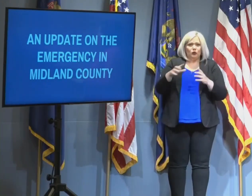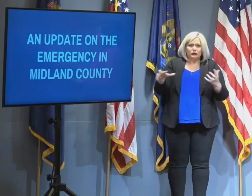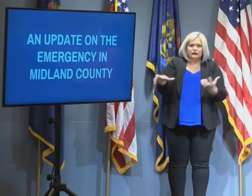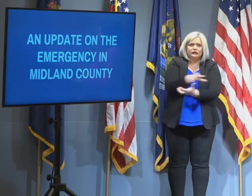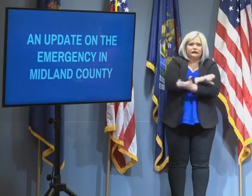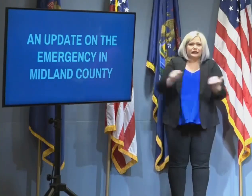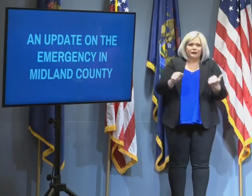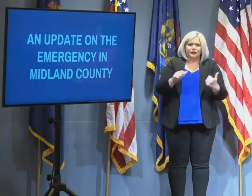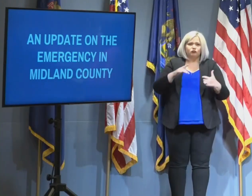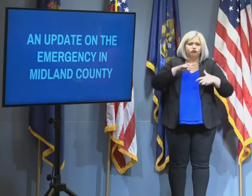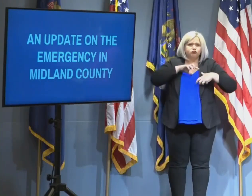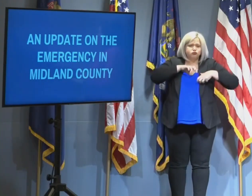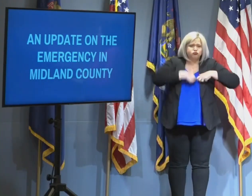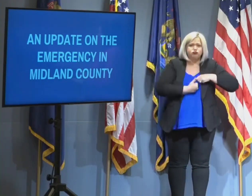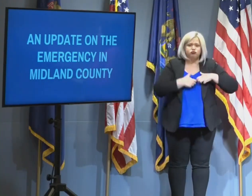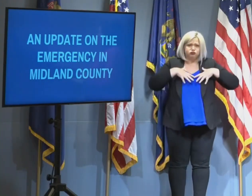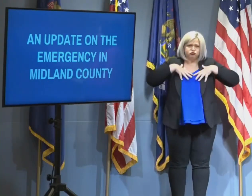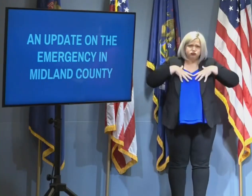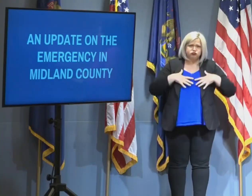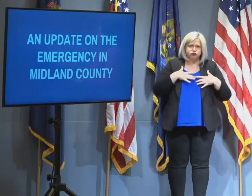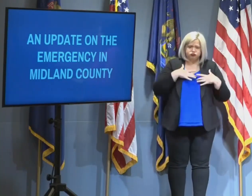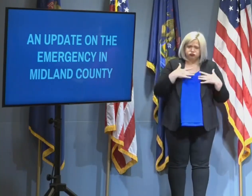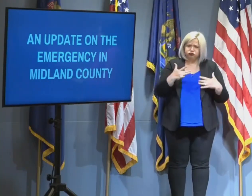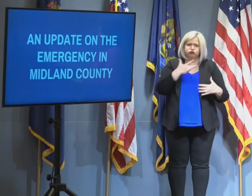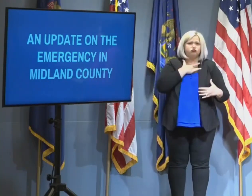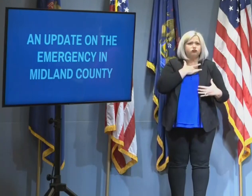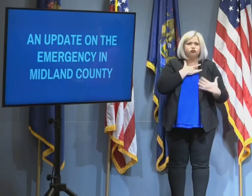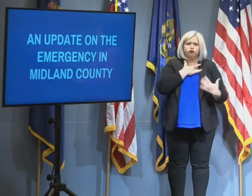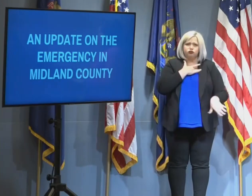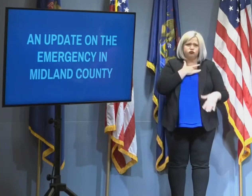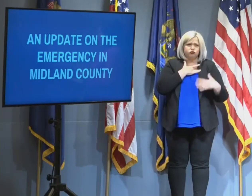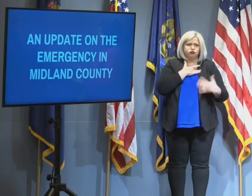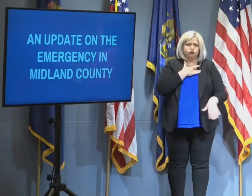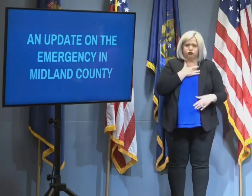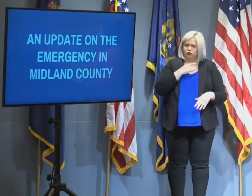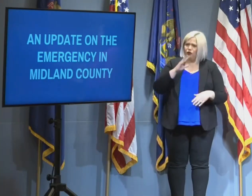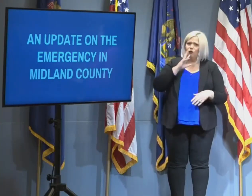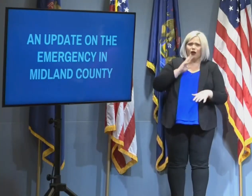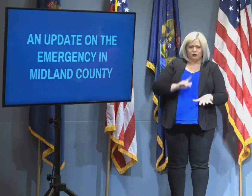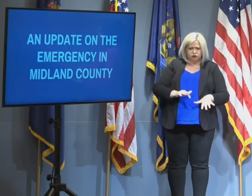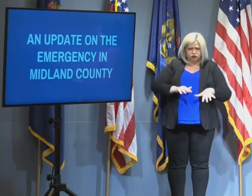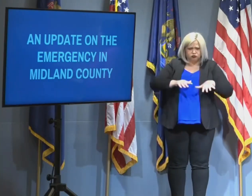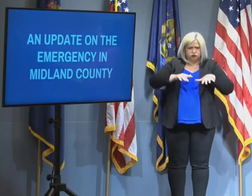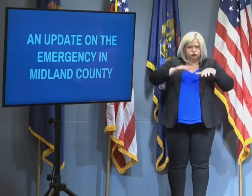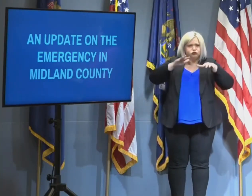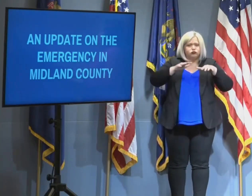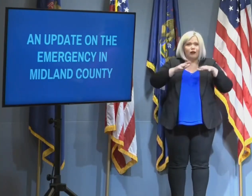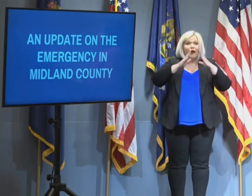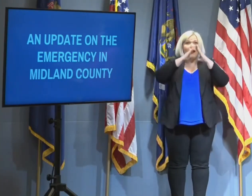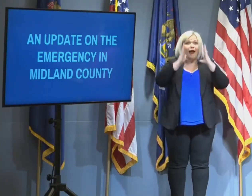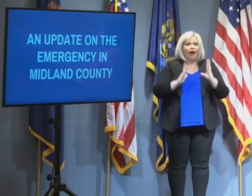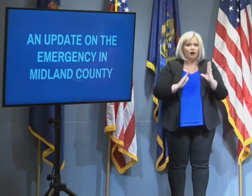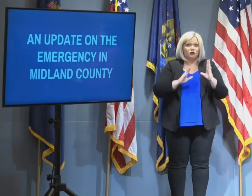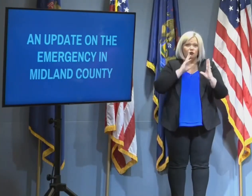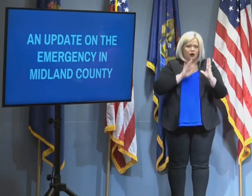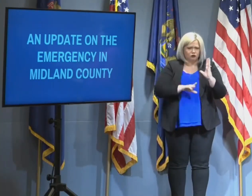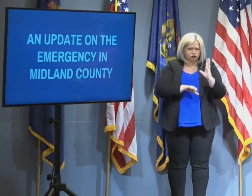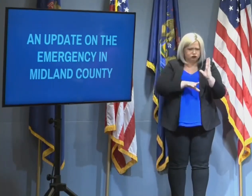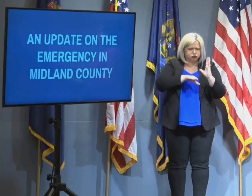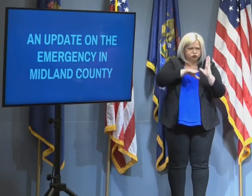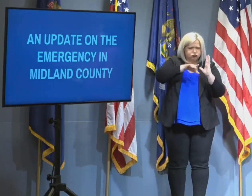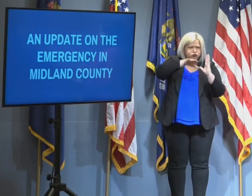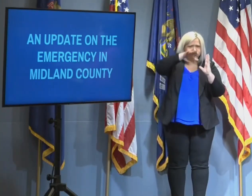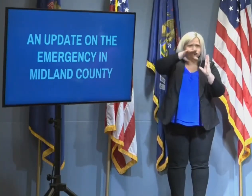devastating to see how high the water levels are, to see roofs barely visible in parts of Midland, and